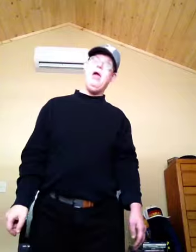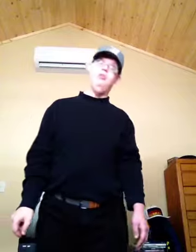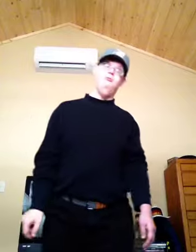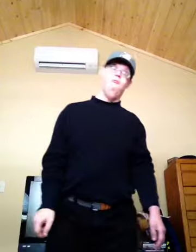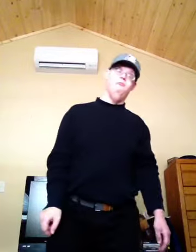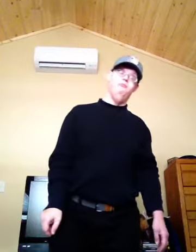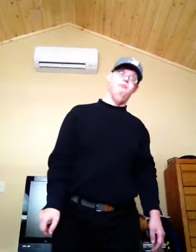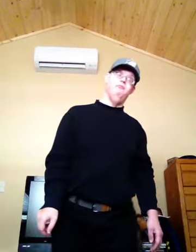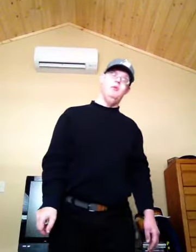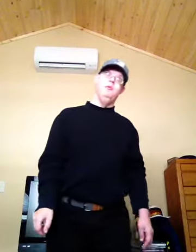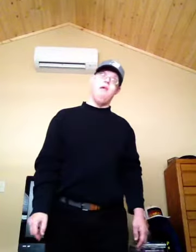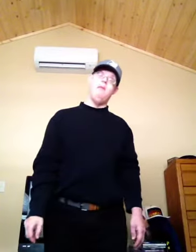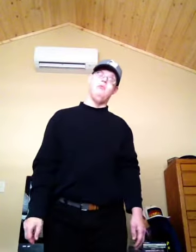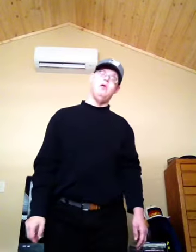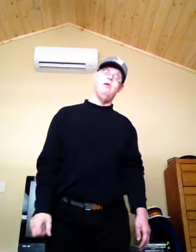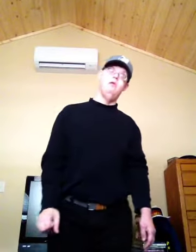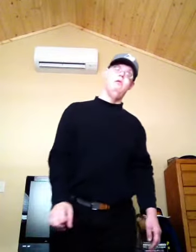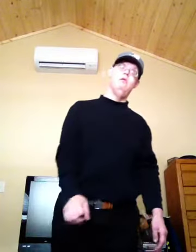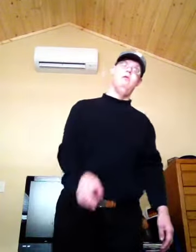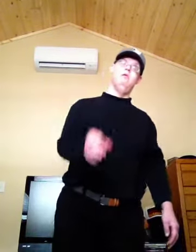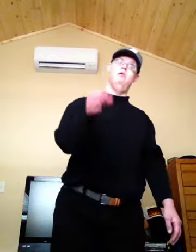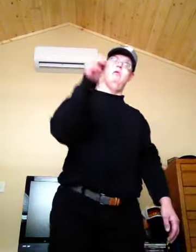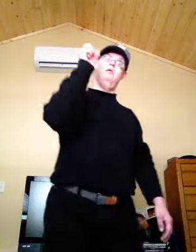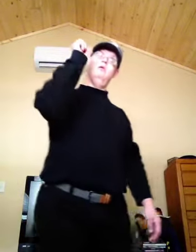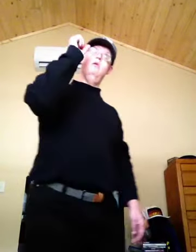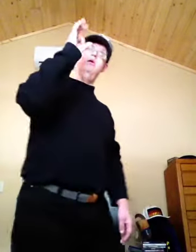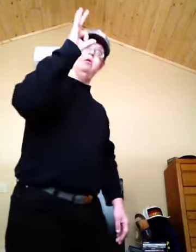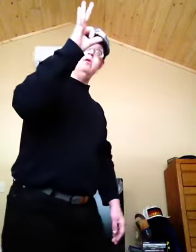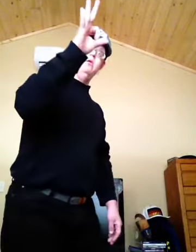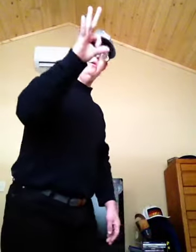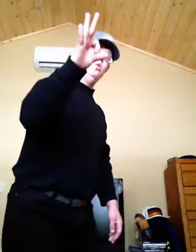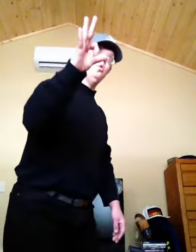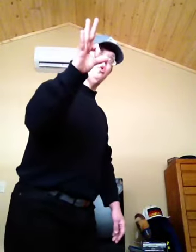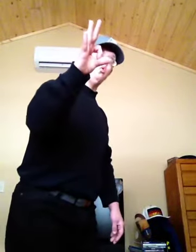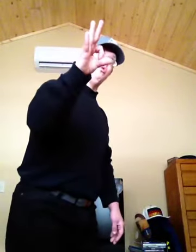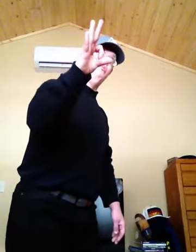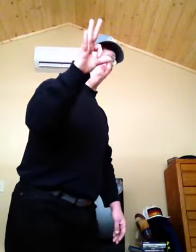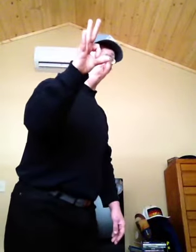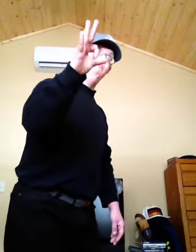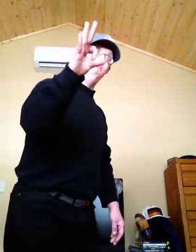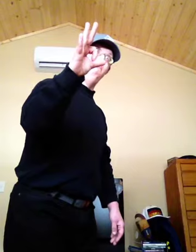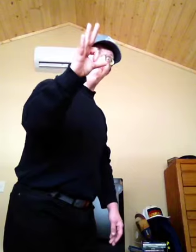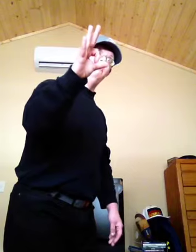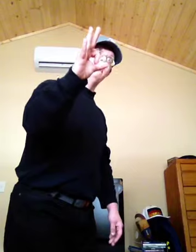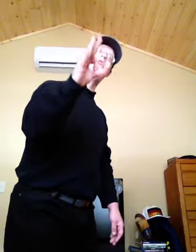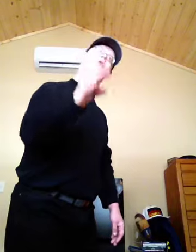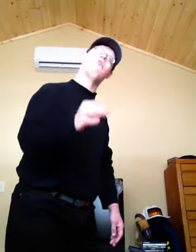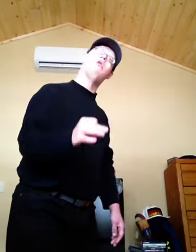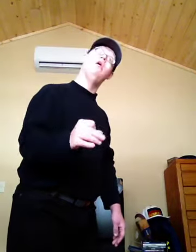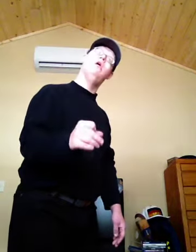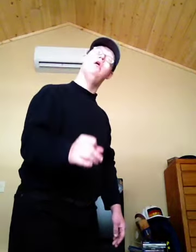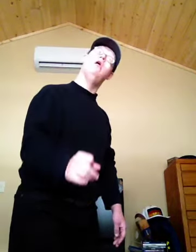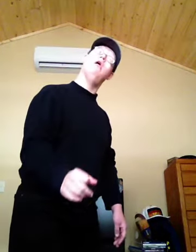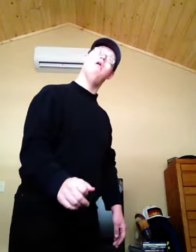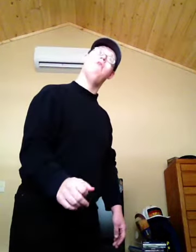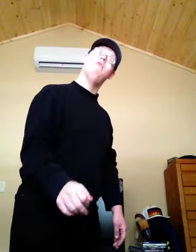8. Brampton, no goals. Courtesy of